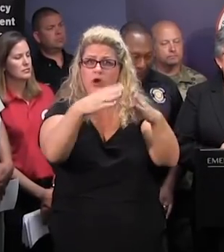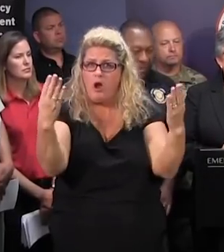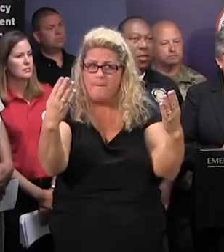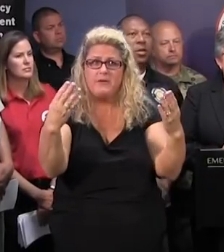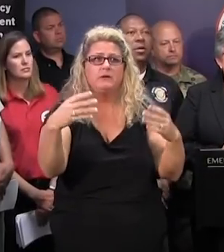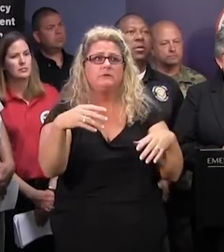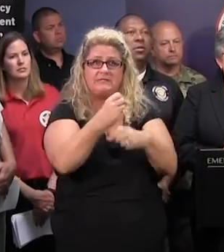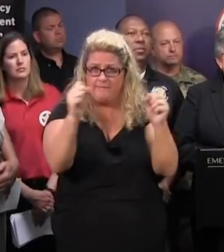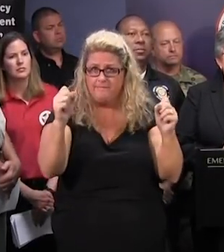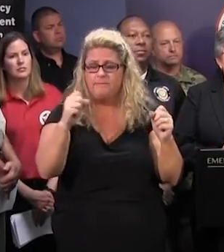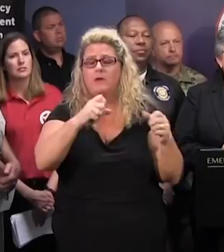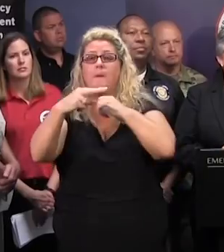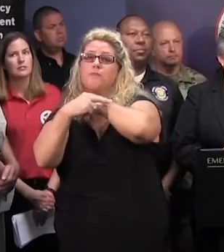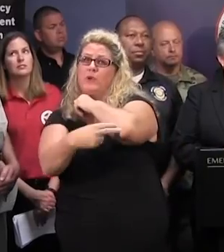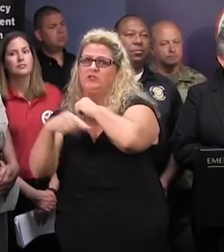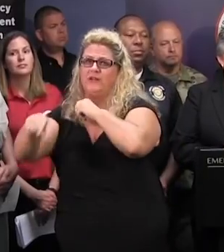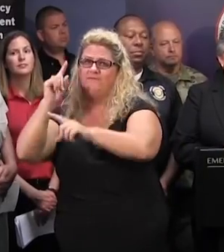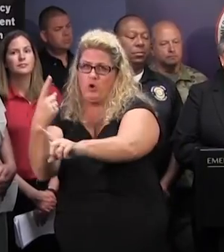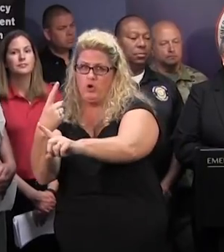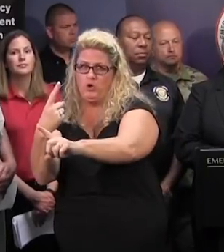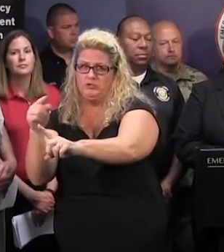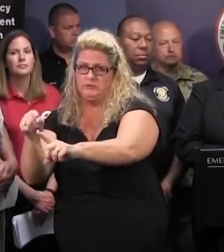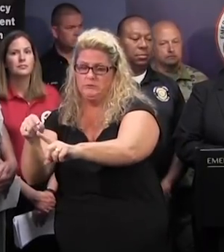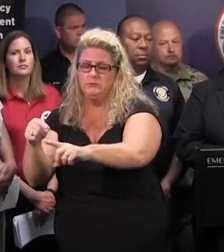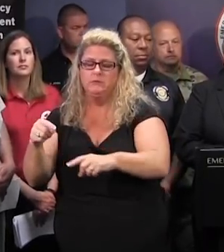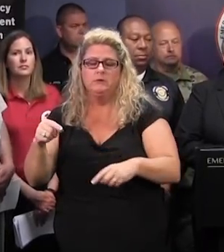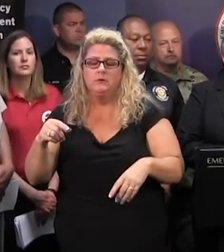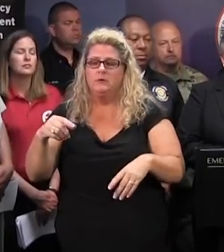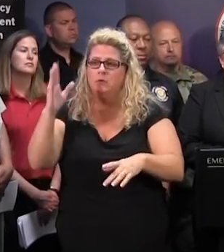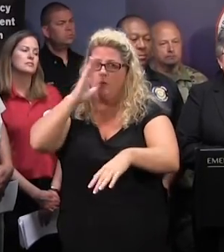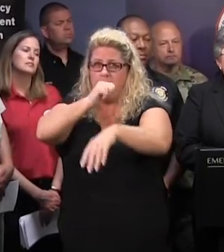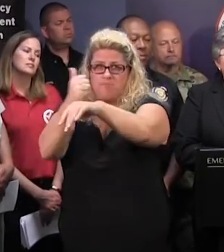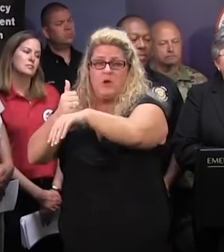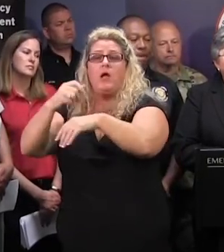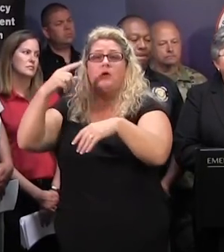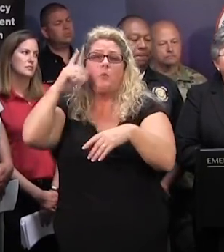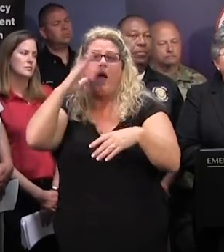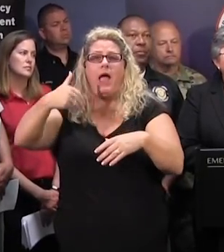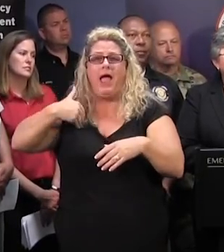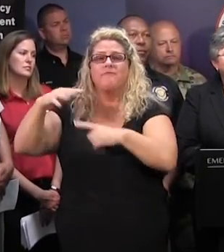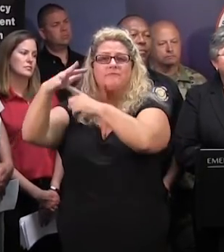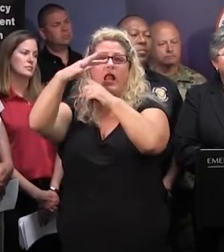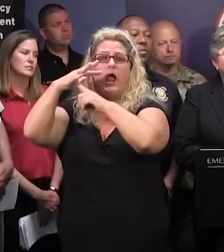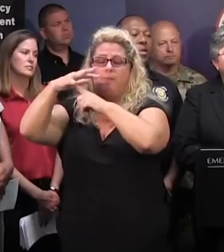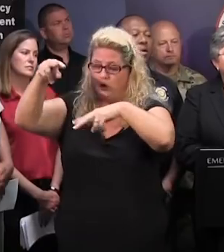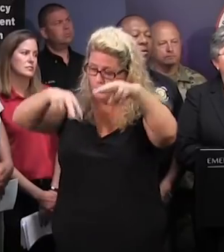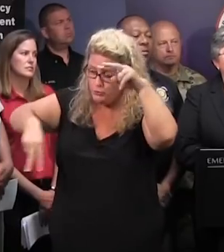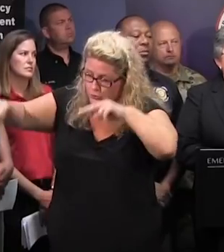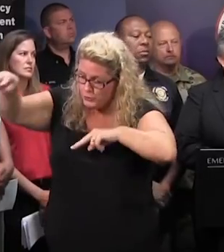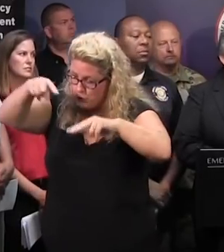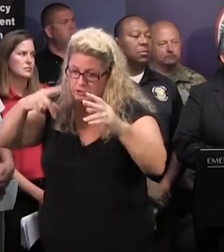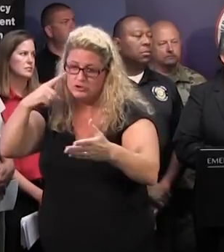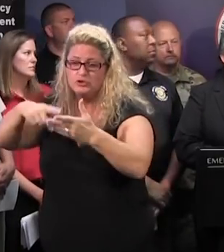bridges. That'll be one of the first things that we do right away. We'll be positioned to be able to fly our bridge inspectors around to check the critical